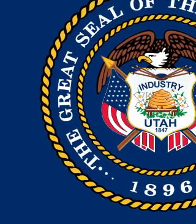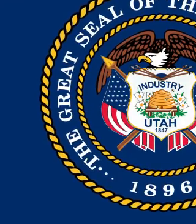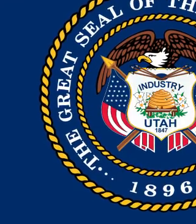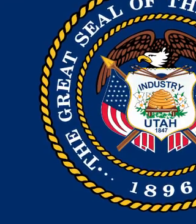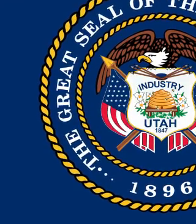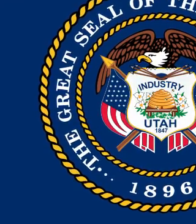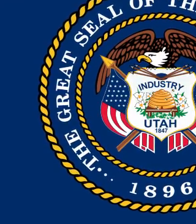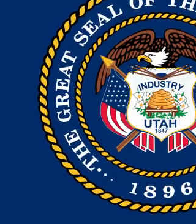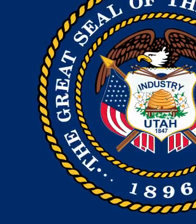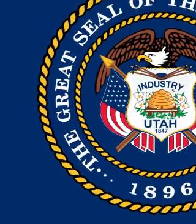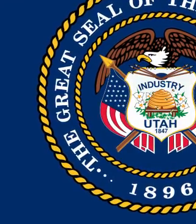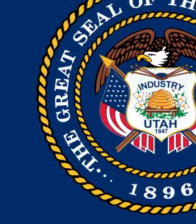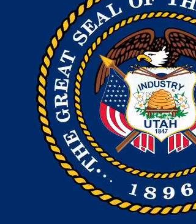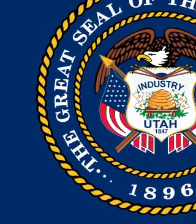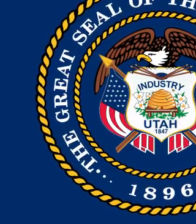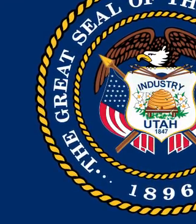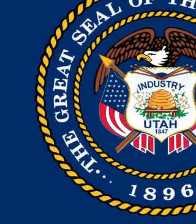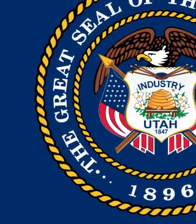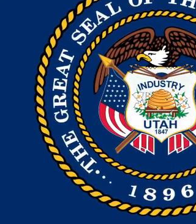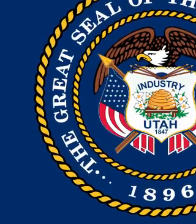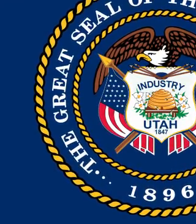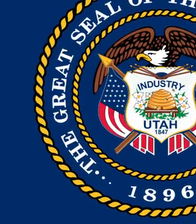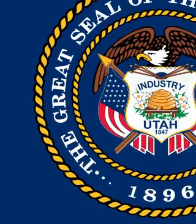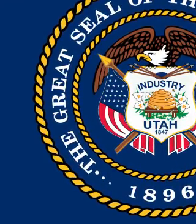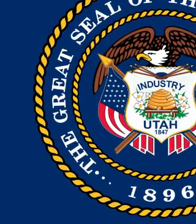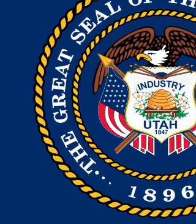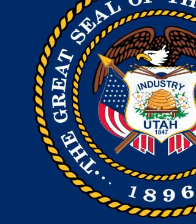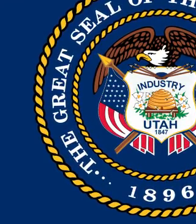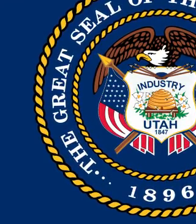Thank you very much. Thank you. Thank